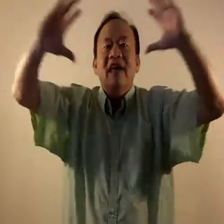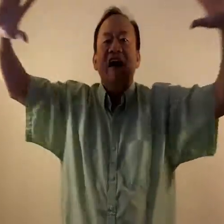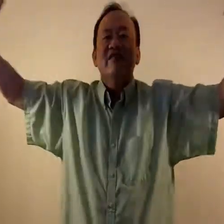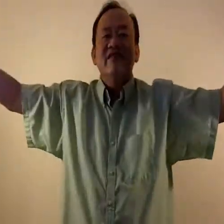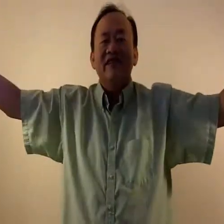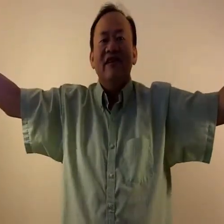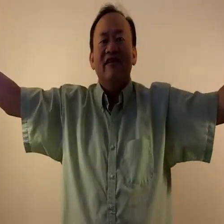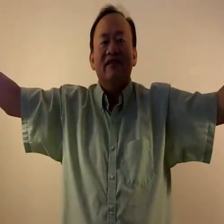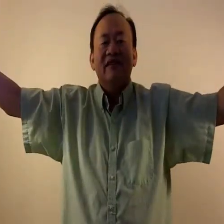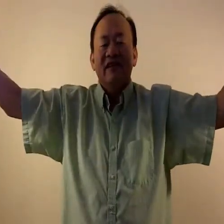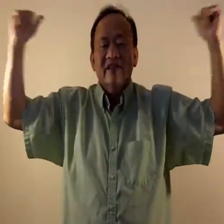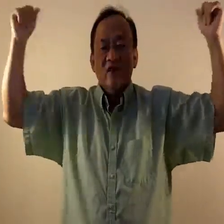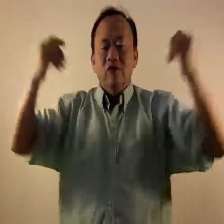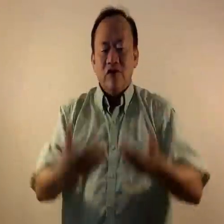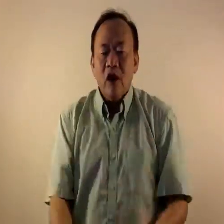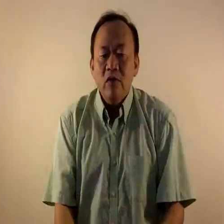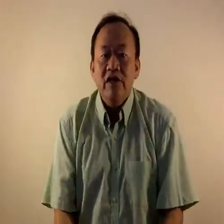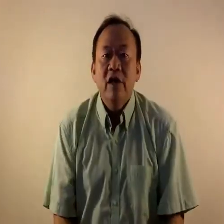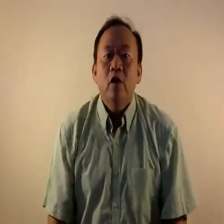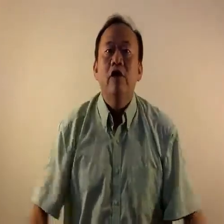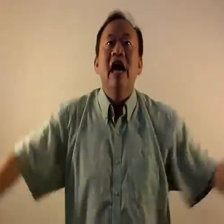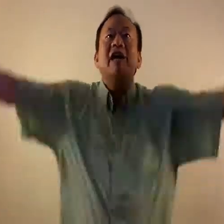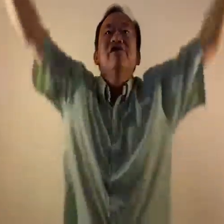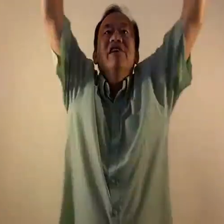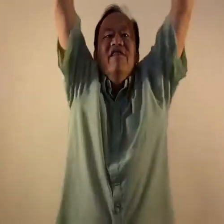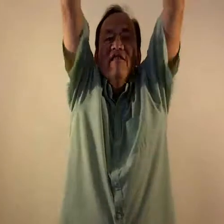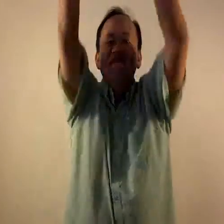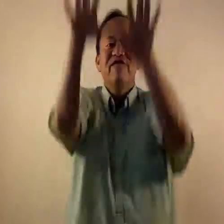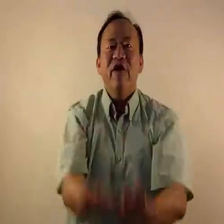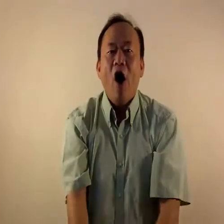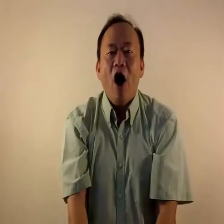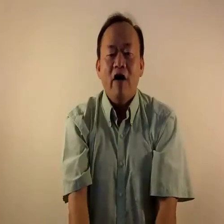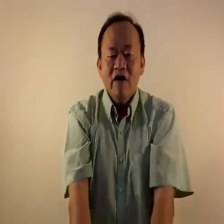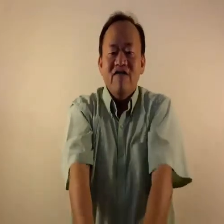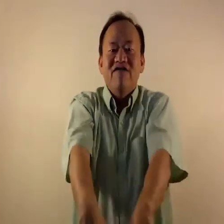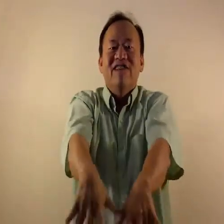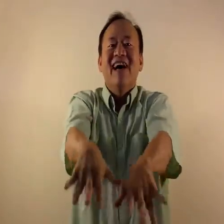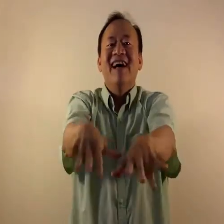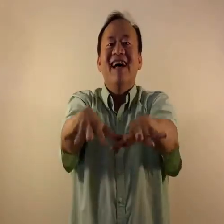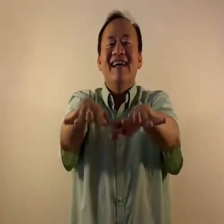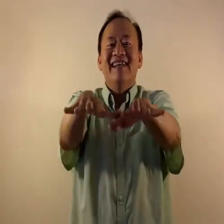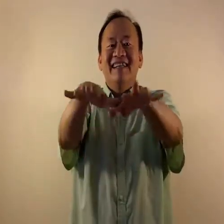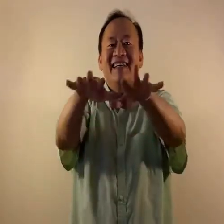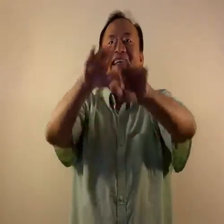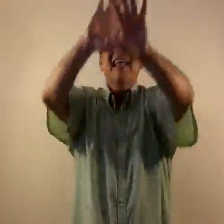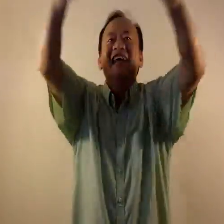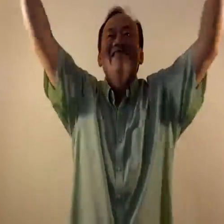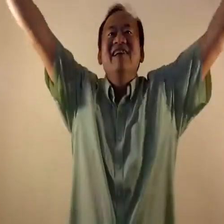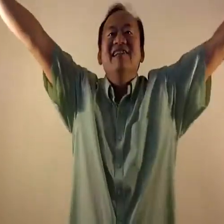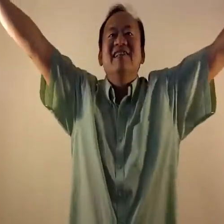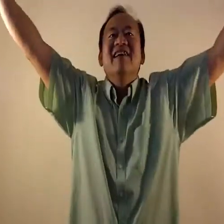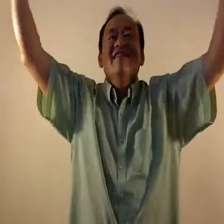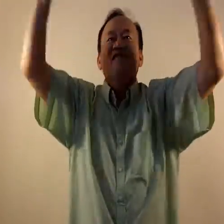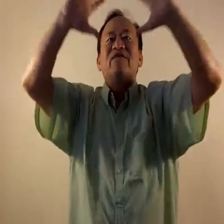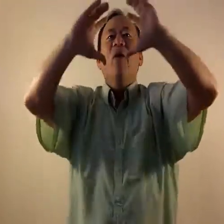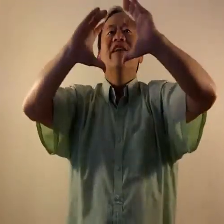4,000 years. So start with creation. Fall. Flood. Nations. 4